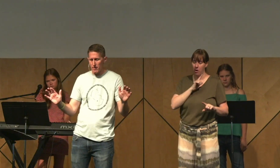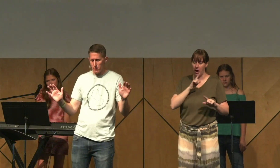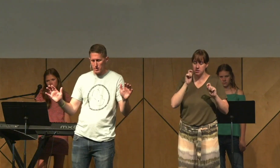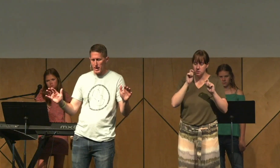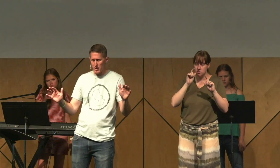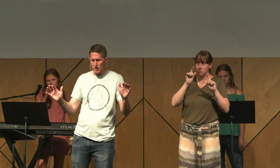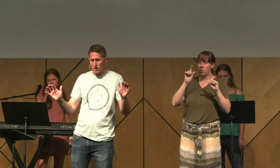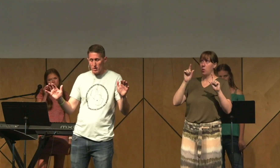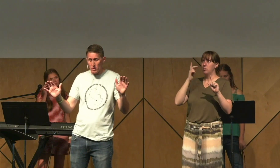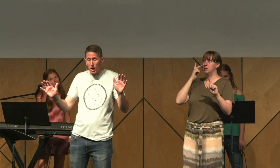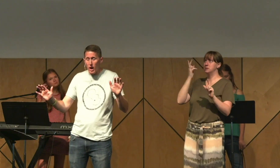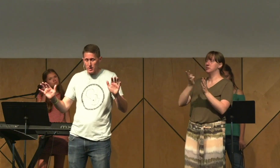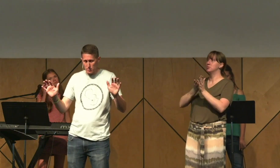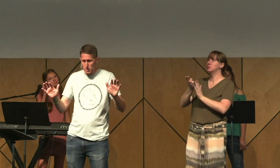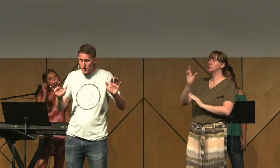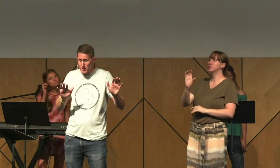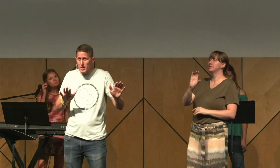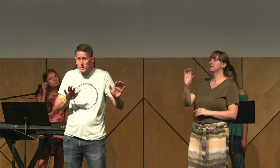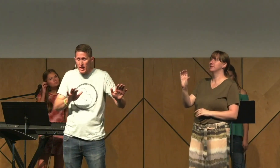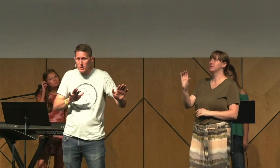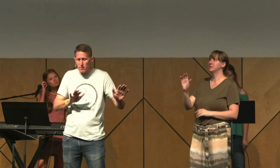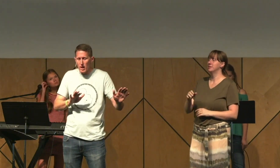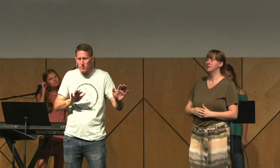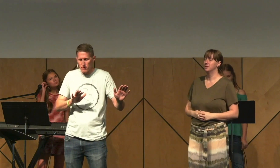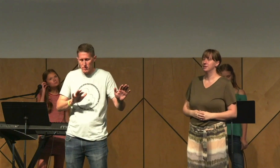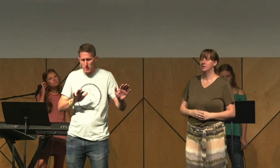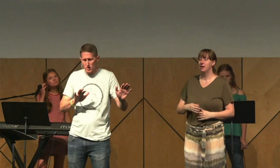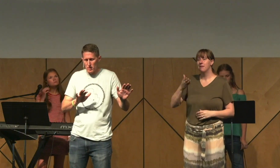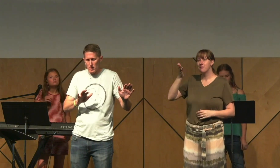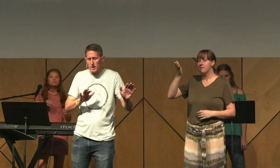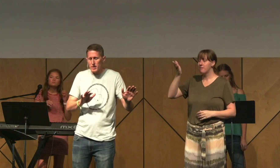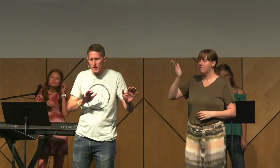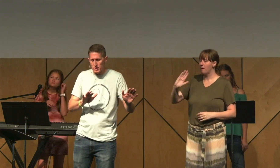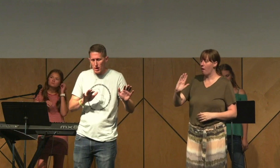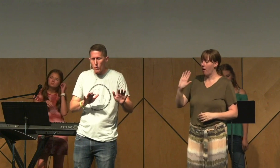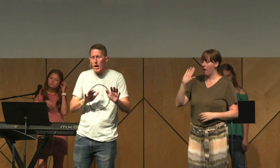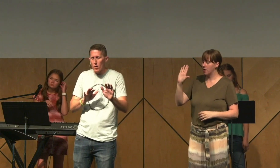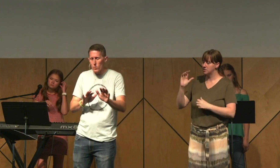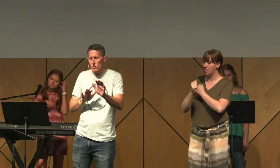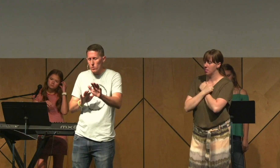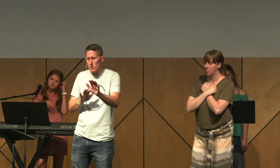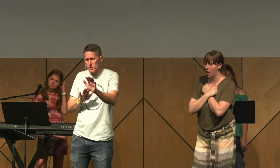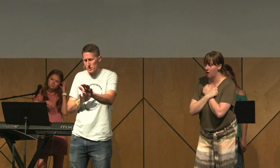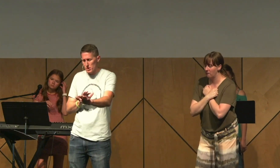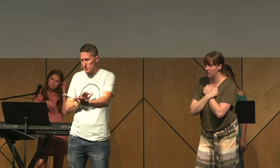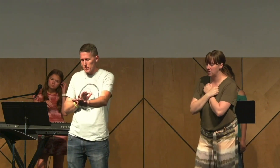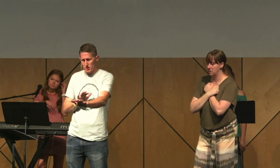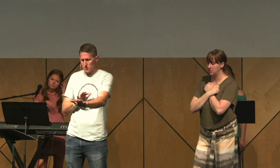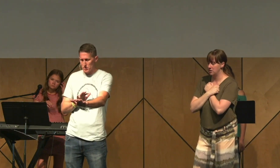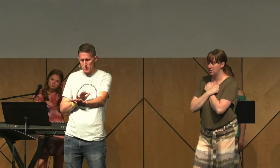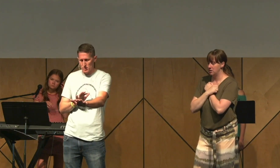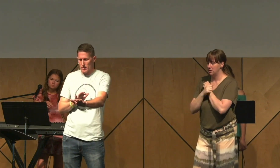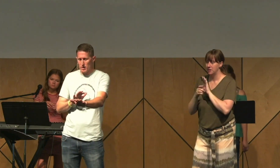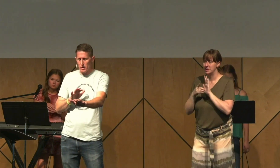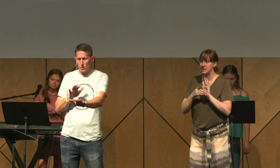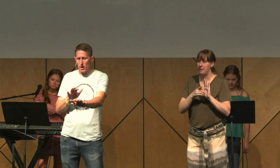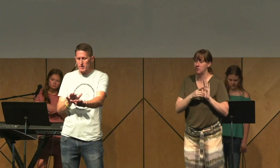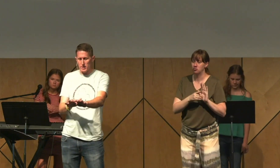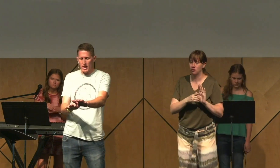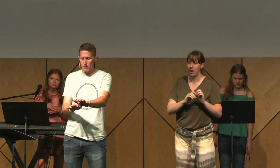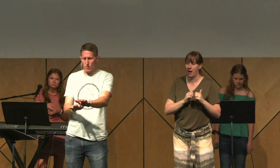Romans 5 verse 8, God demonstrates his kind of love in this, that while we were still sinners,